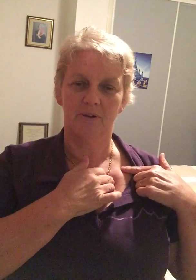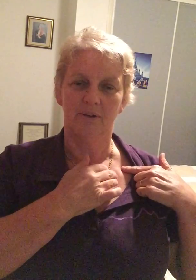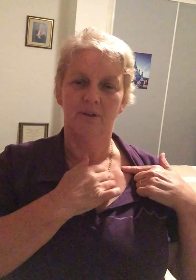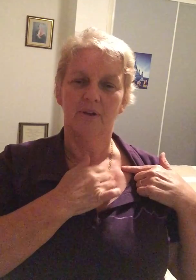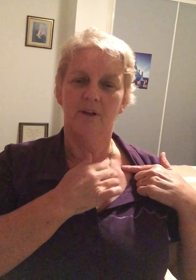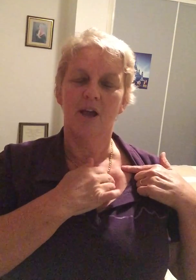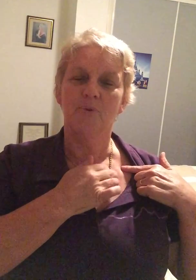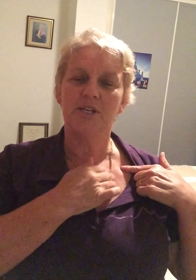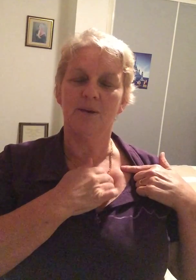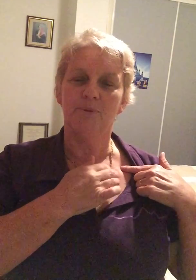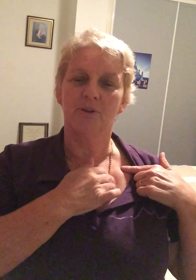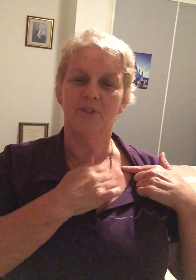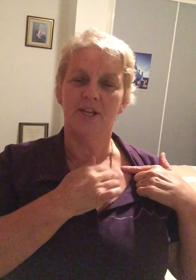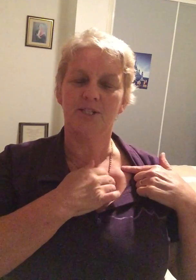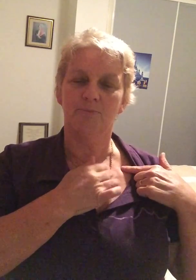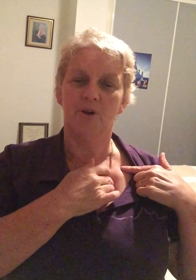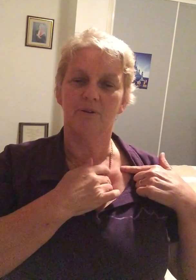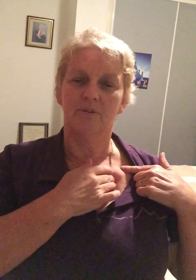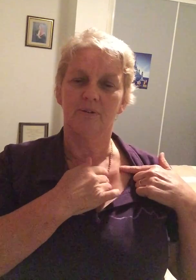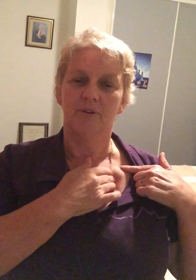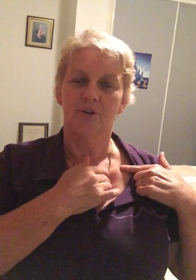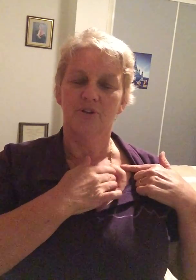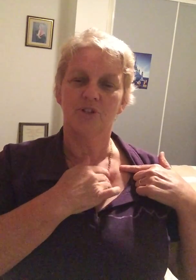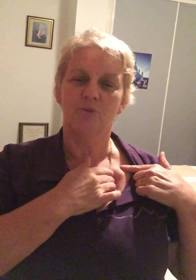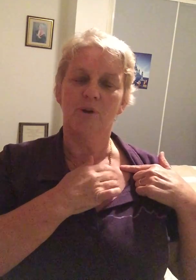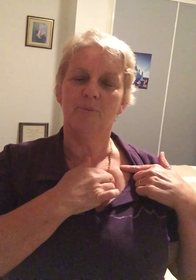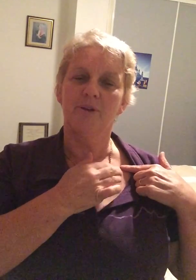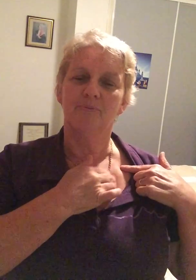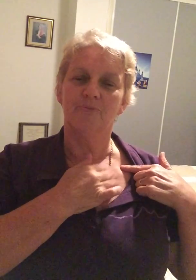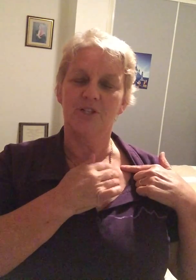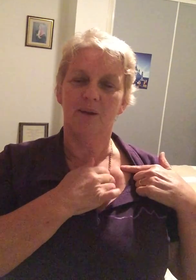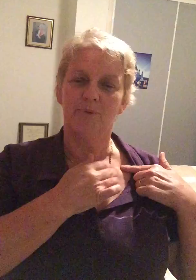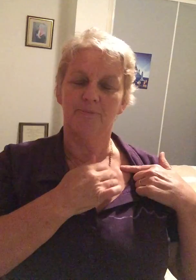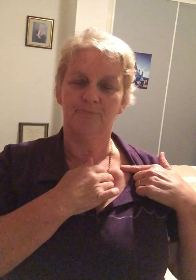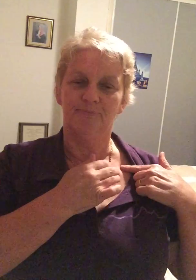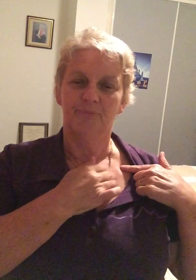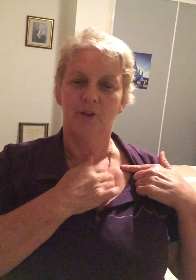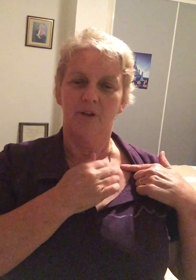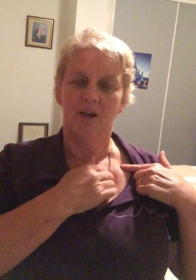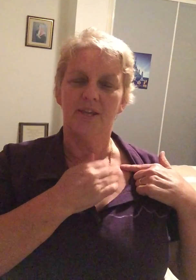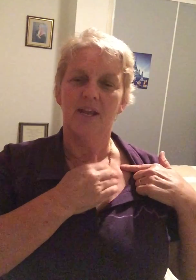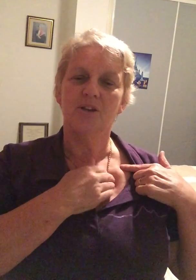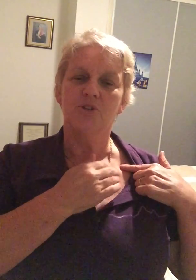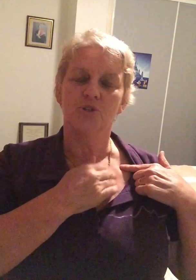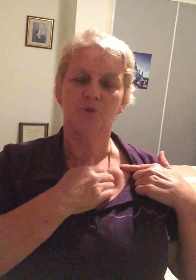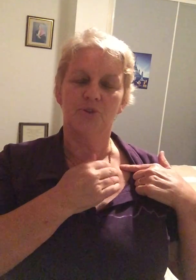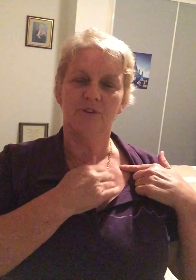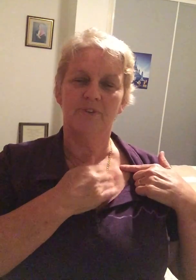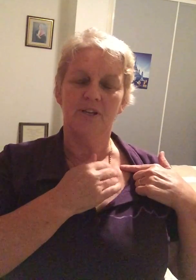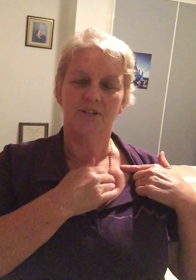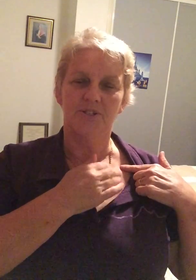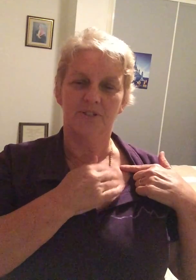and we're tapping on that spot so you rub it tap it again two or three fingers